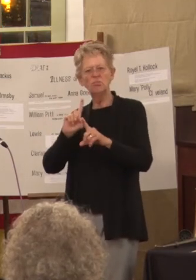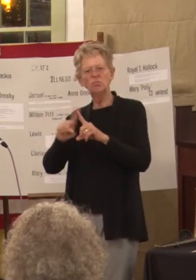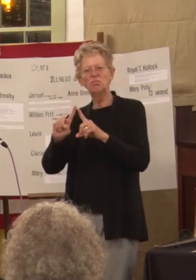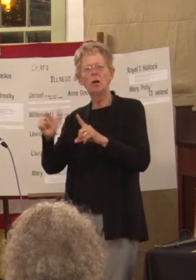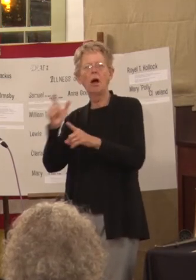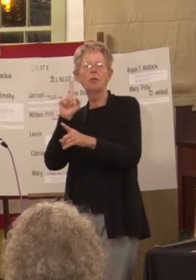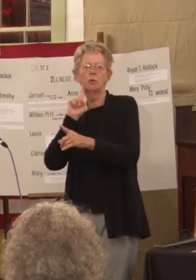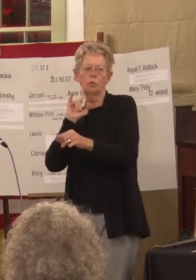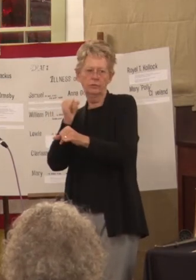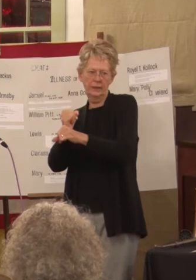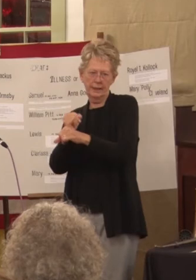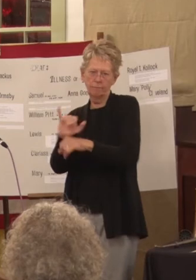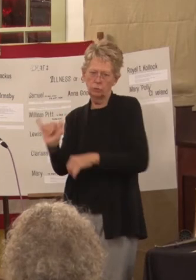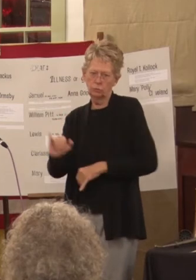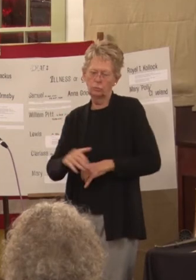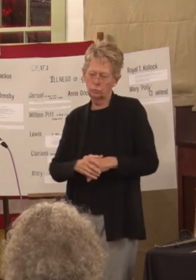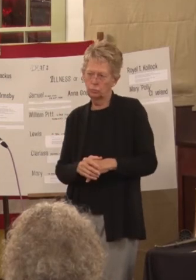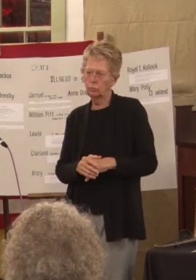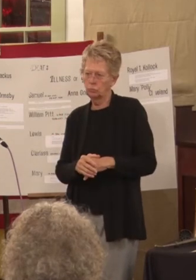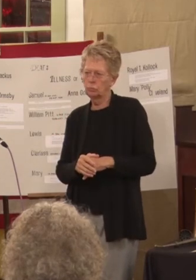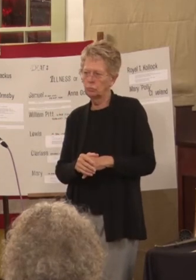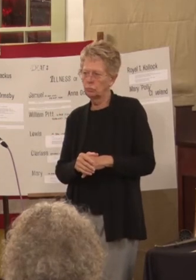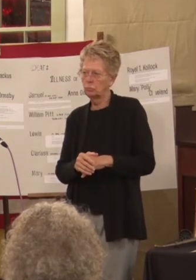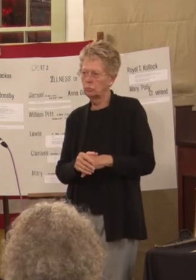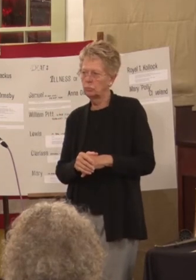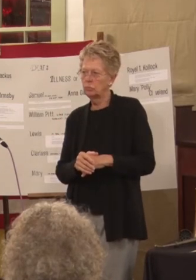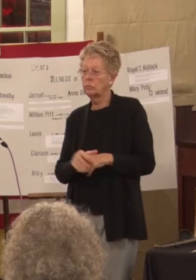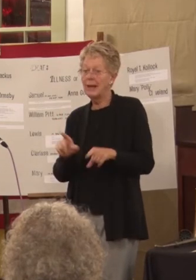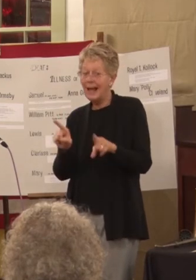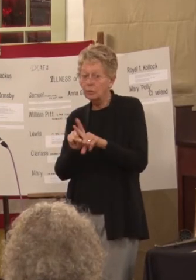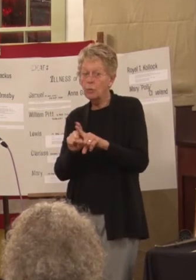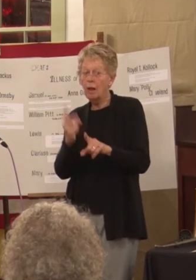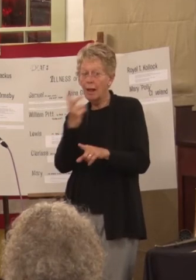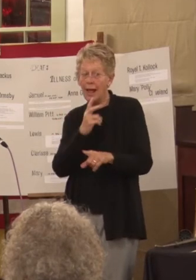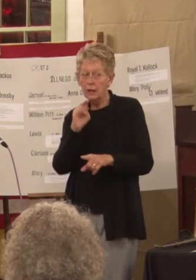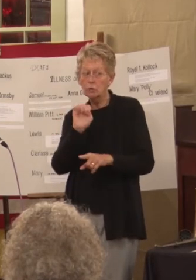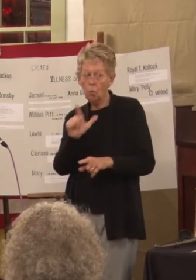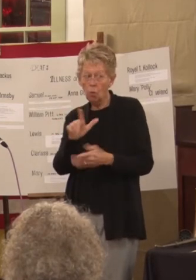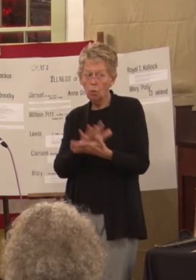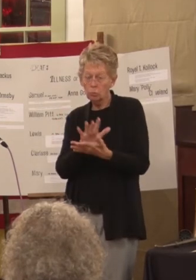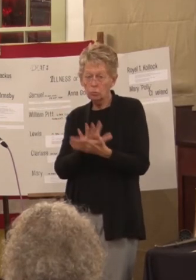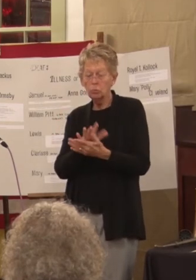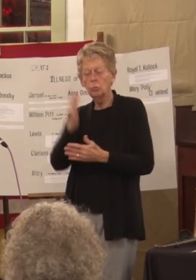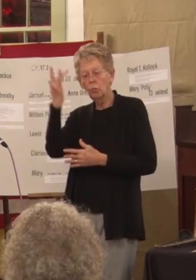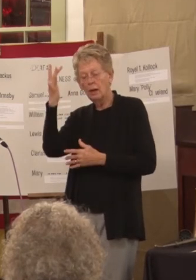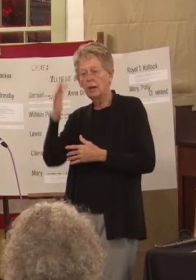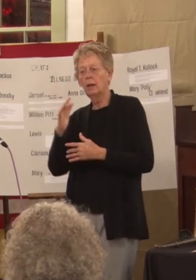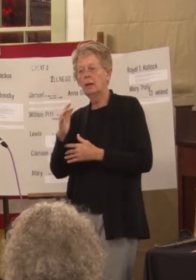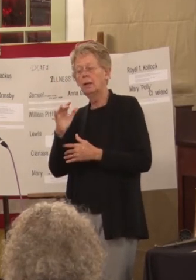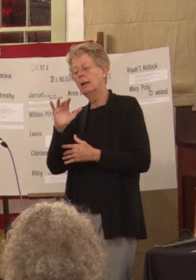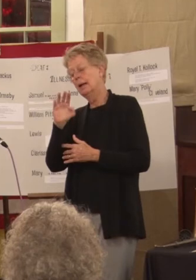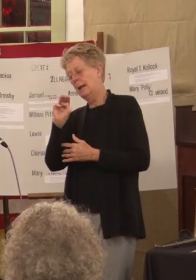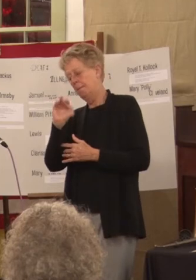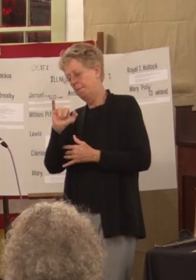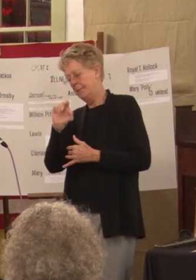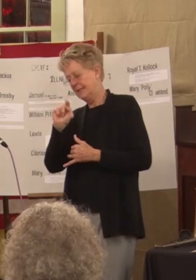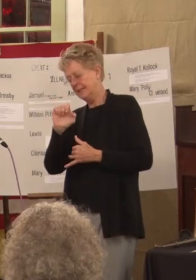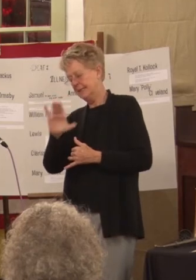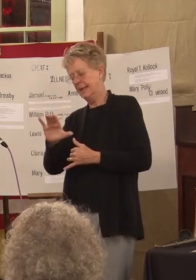for the deaf as well as oral schools because when the mystic oral school closed in 1980